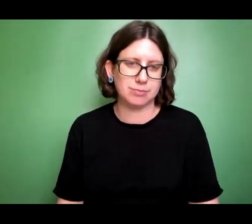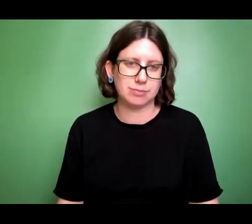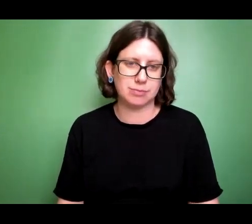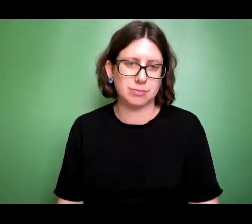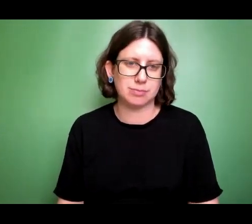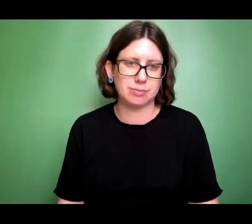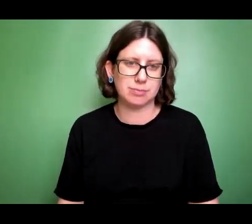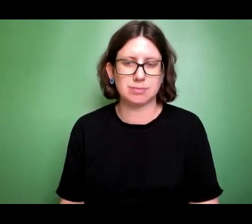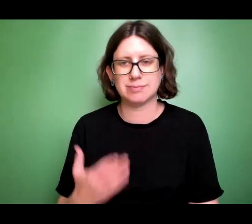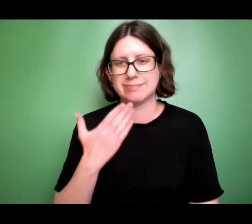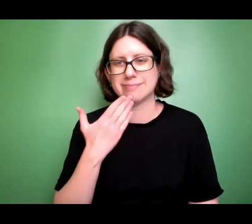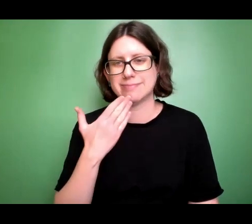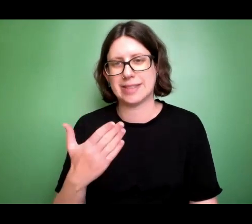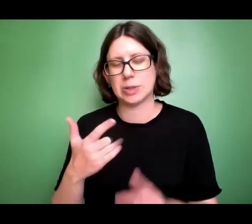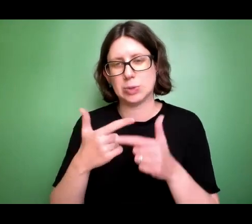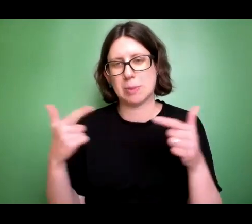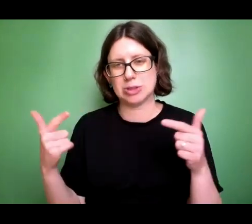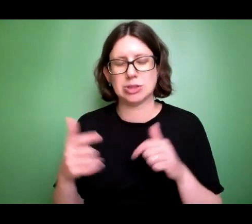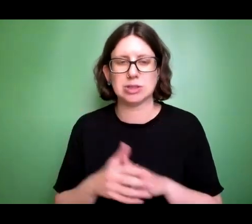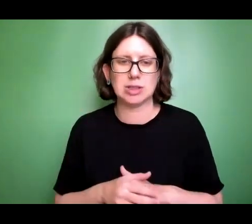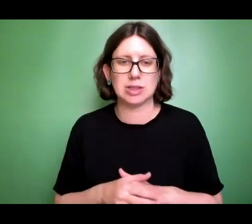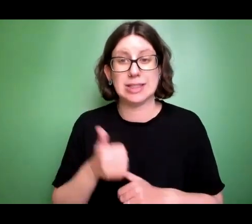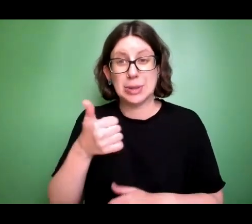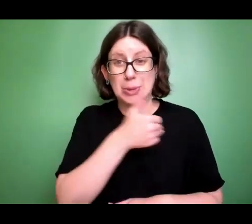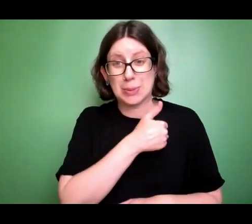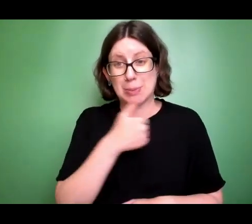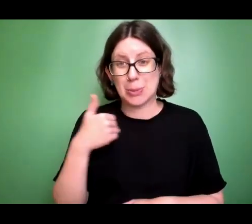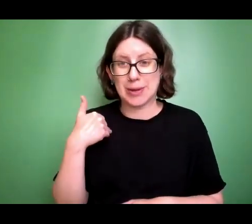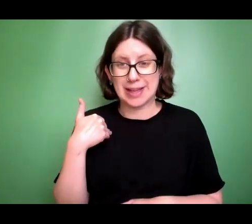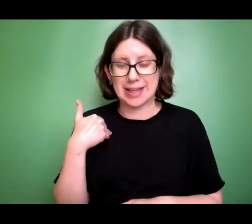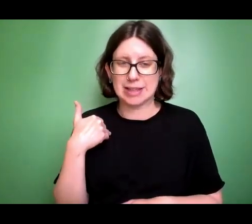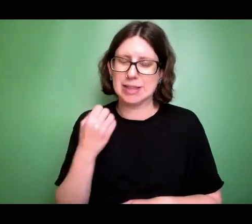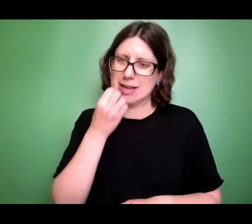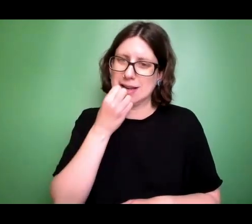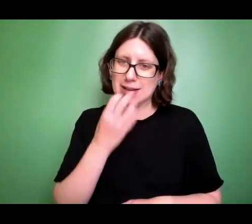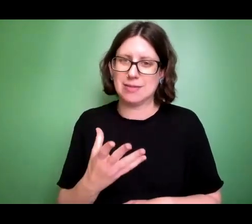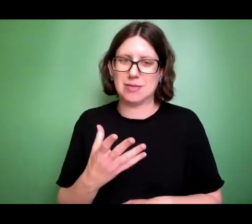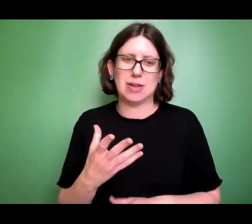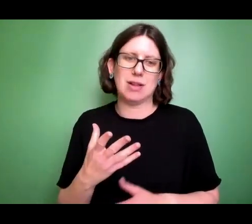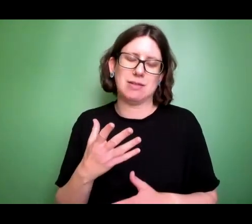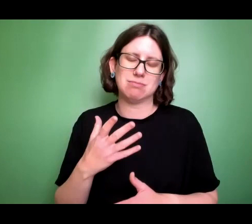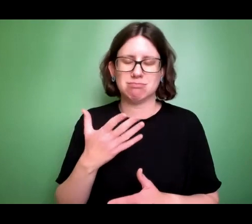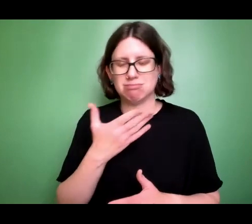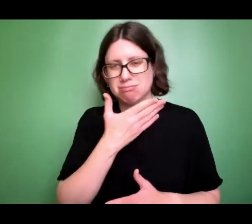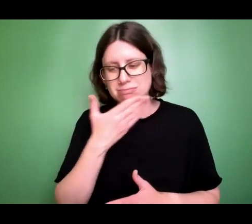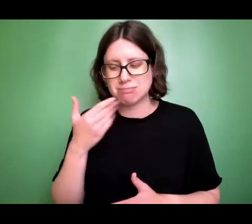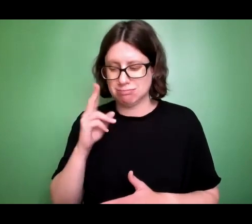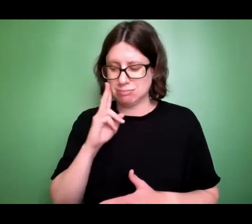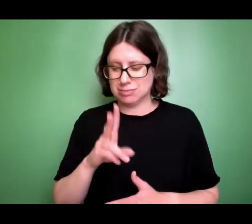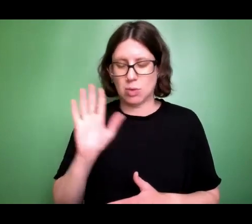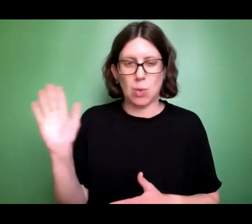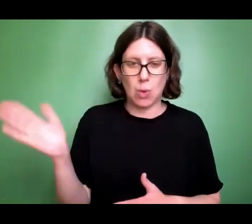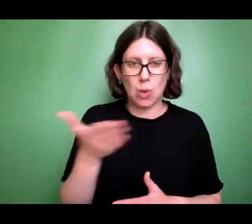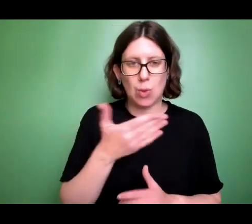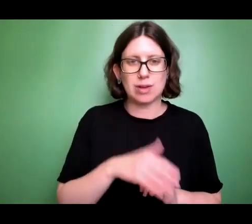Oh, thank you so much, Nikki. Good morning, everyone. So lovely to see you all. You know, it's always difficult when people share their